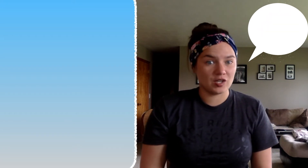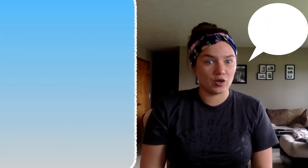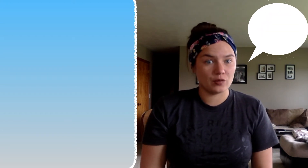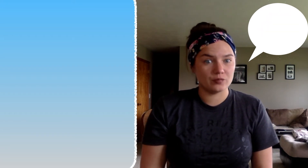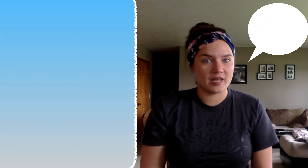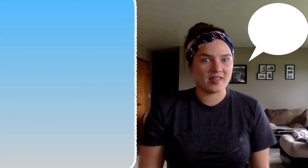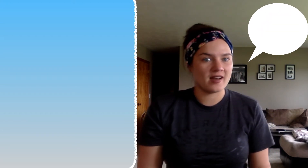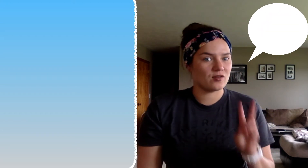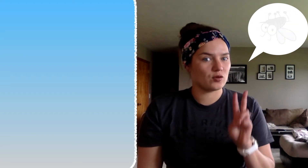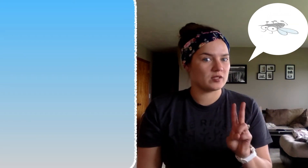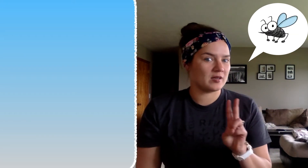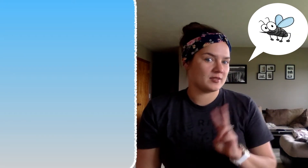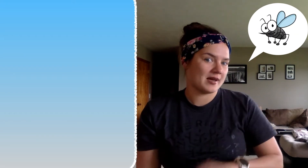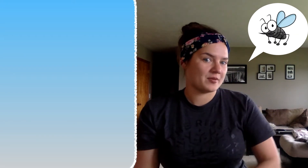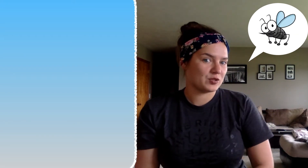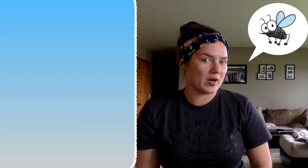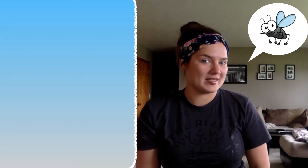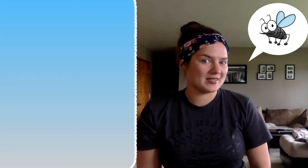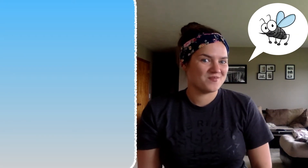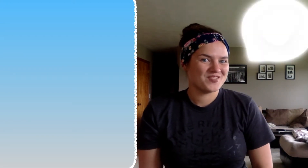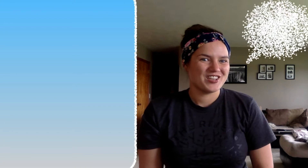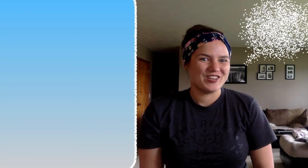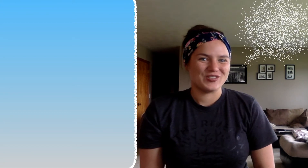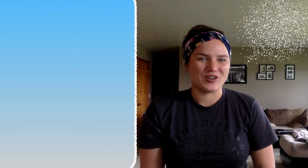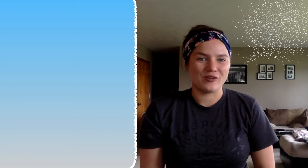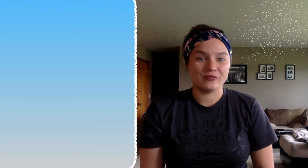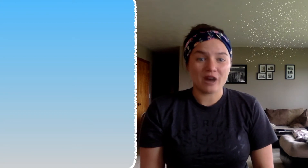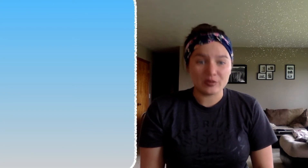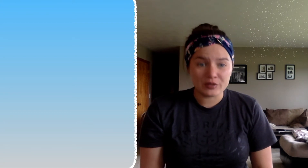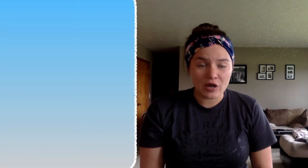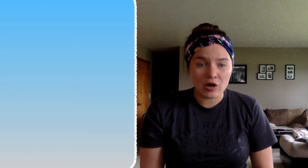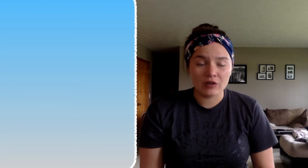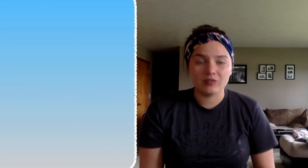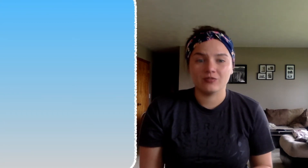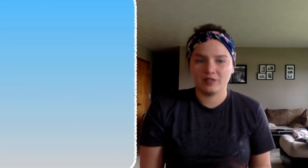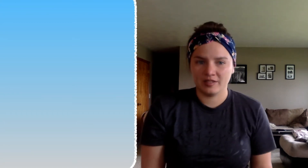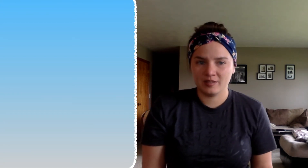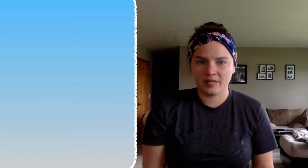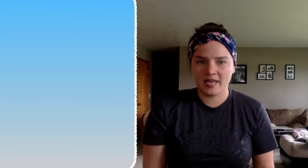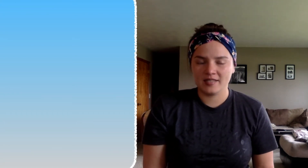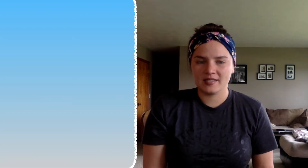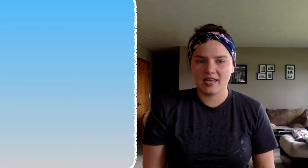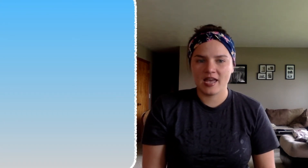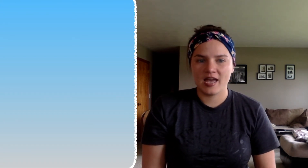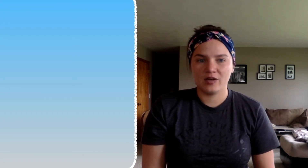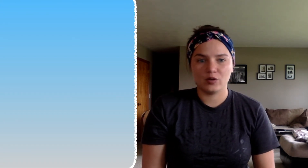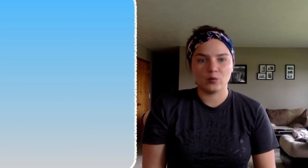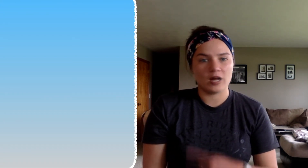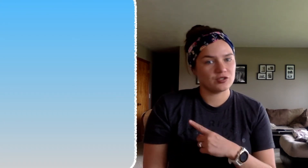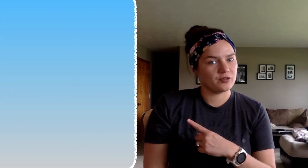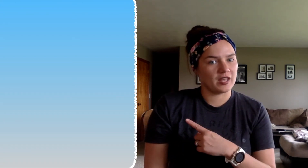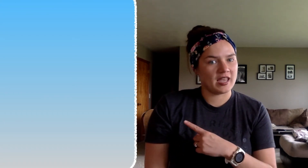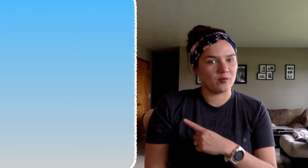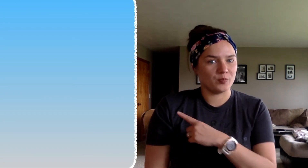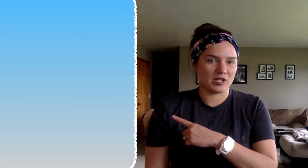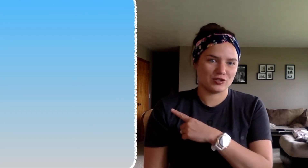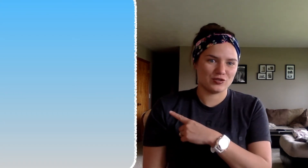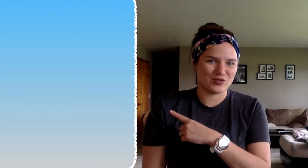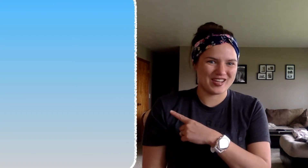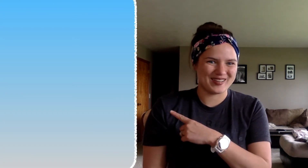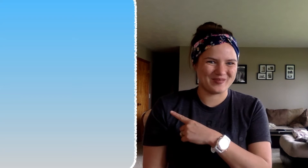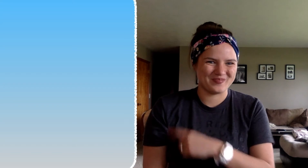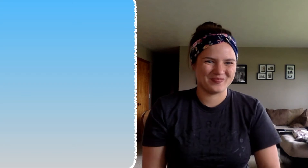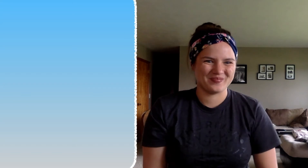mosquito and that those animals happen twice. So follow along fill in the blanks and watch for the animal